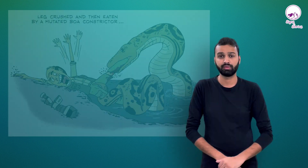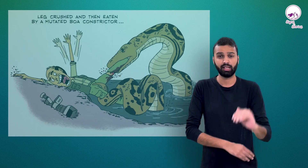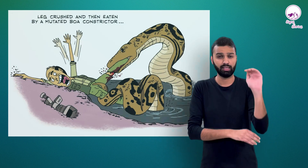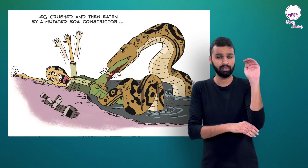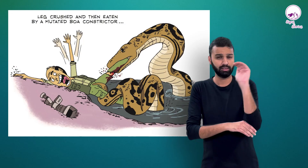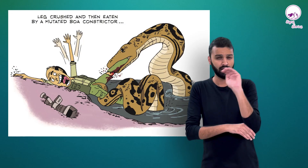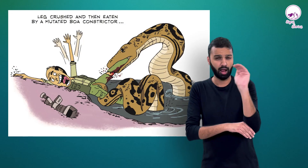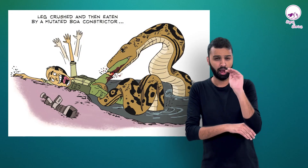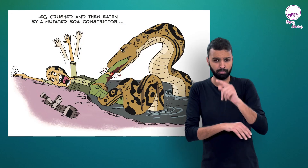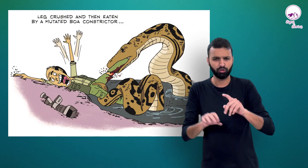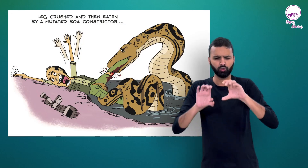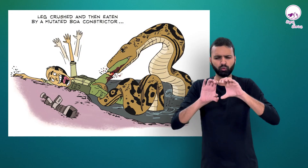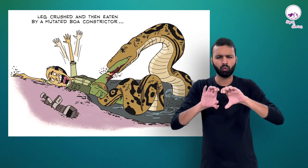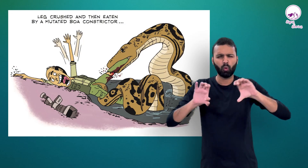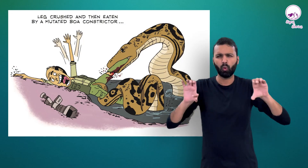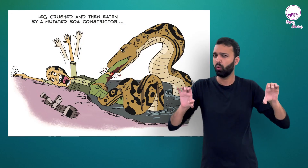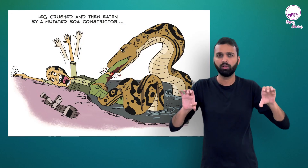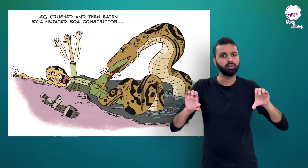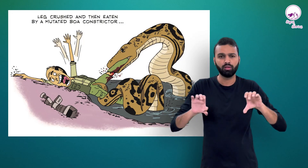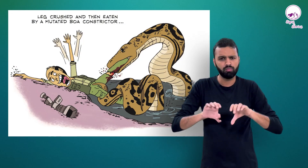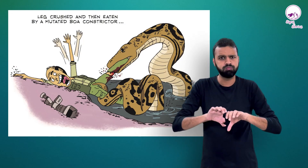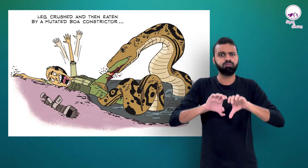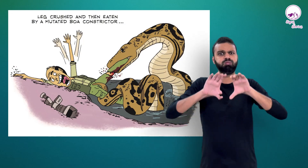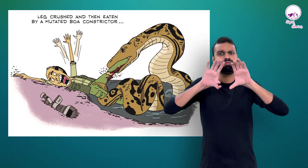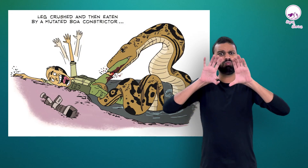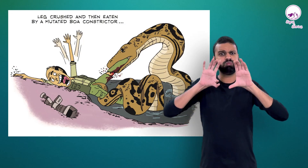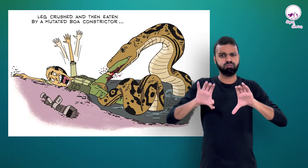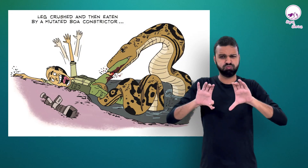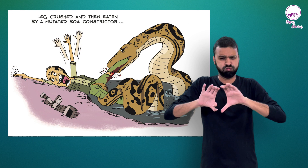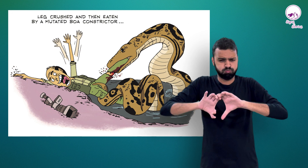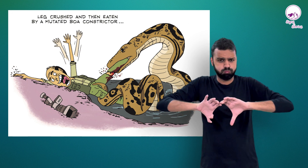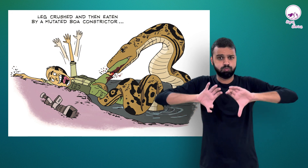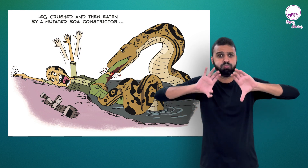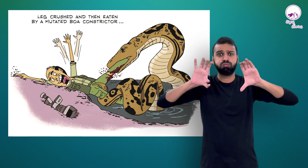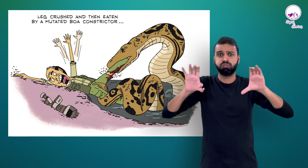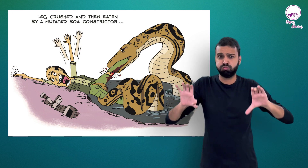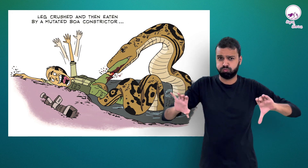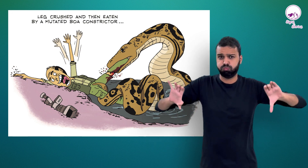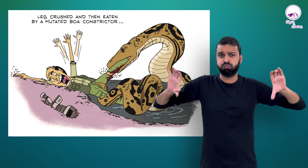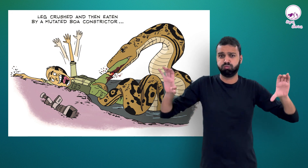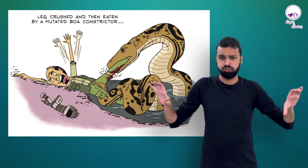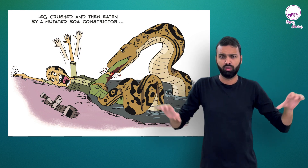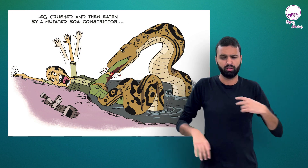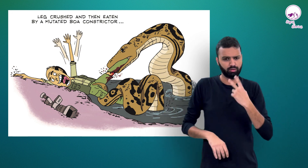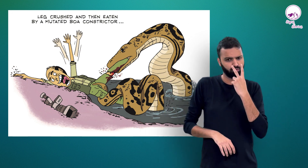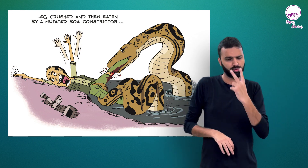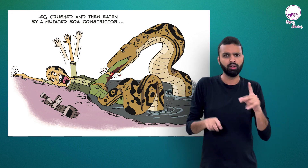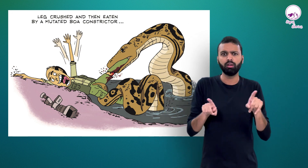Leg crushed and then eaten by a mutated boa constrictor.